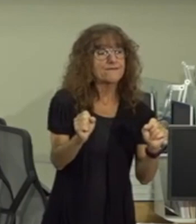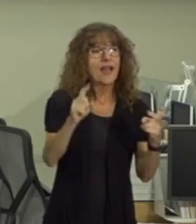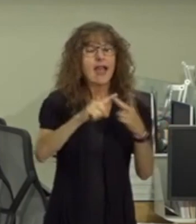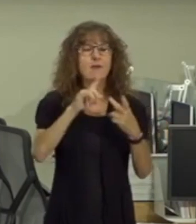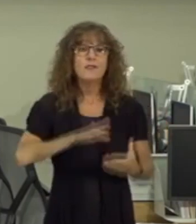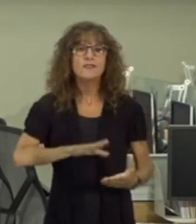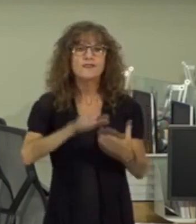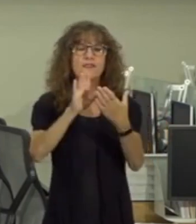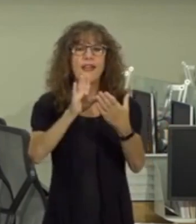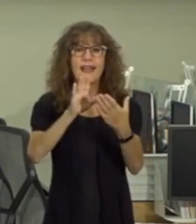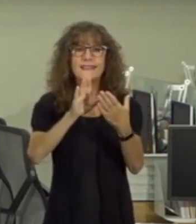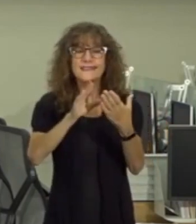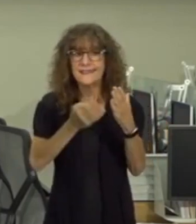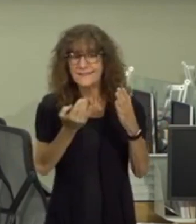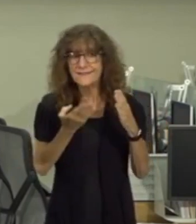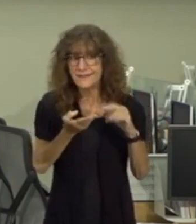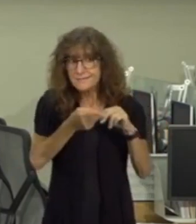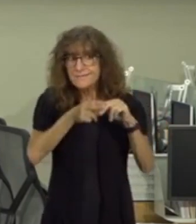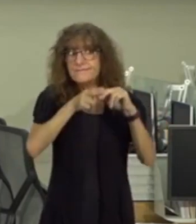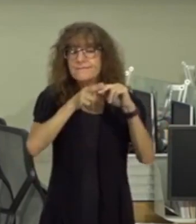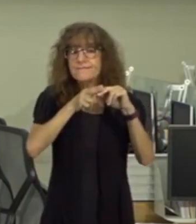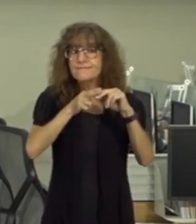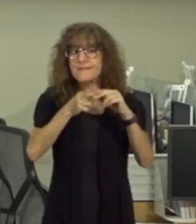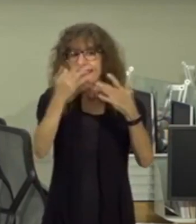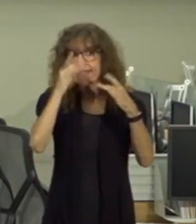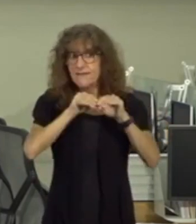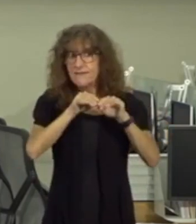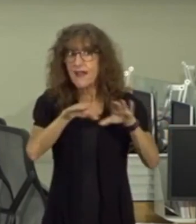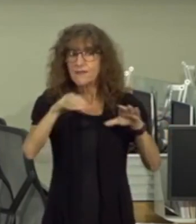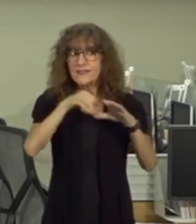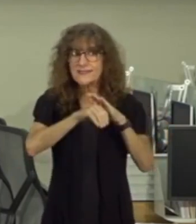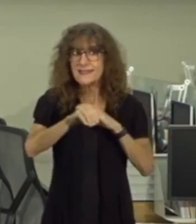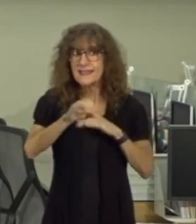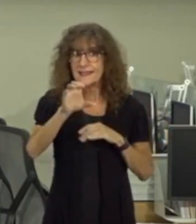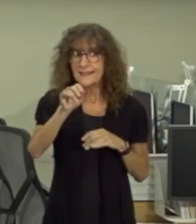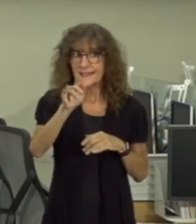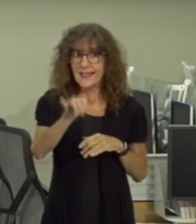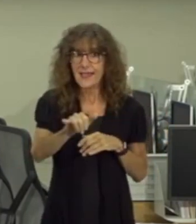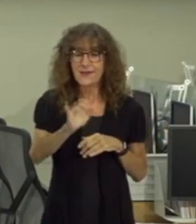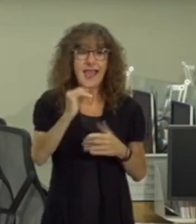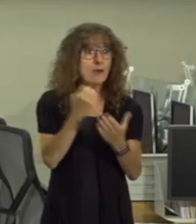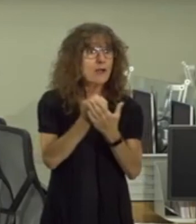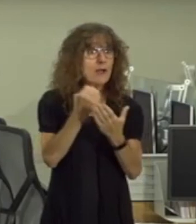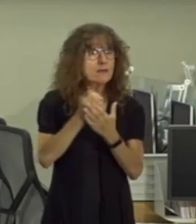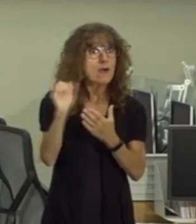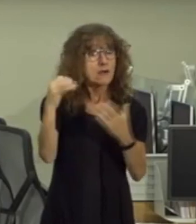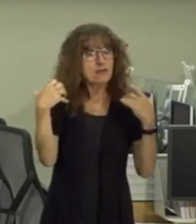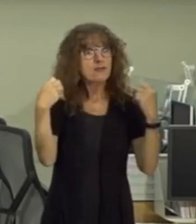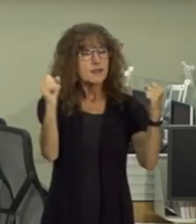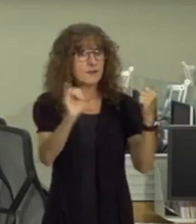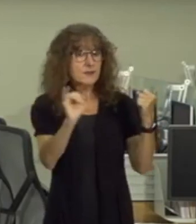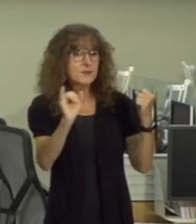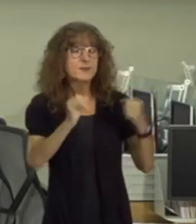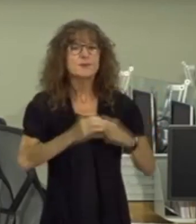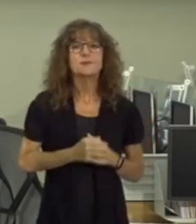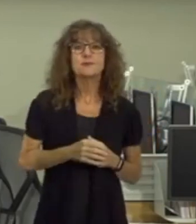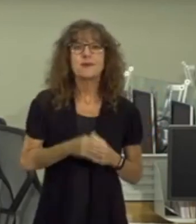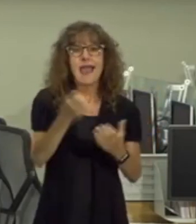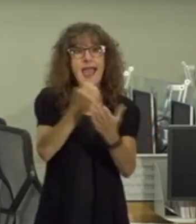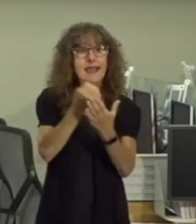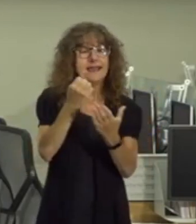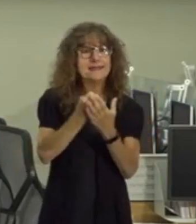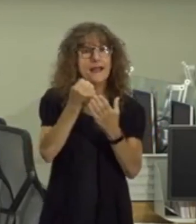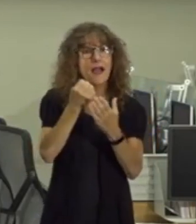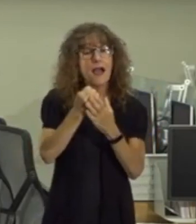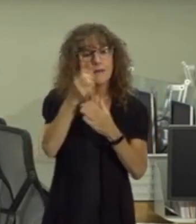address upticks in the virus in areas around the county our economy is also recovering and the economic